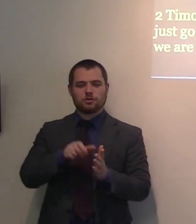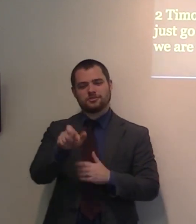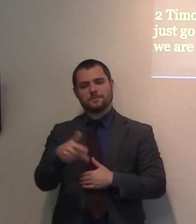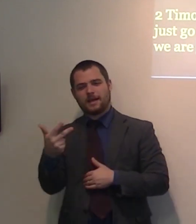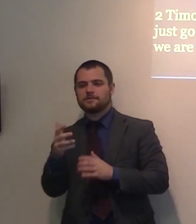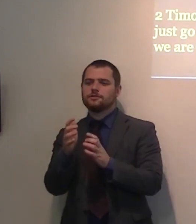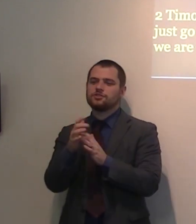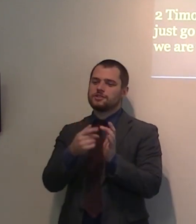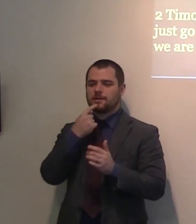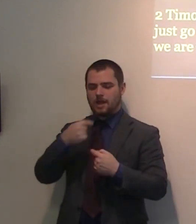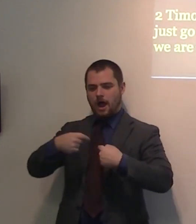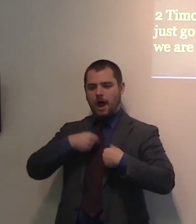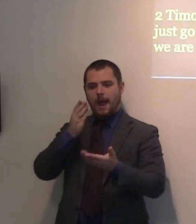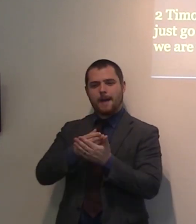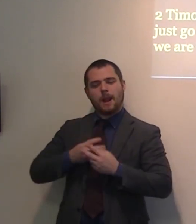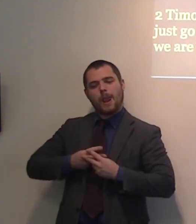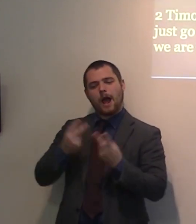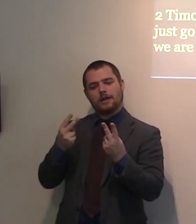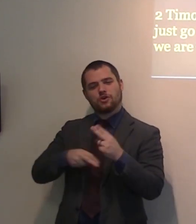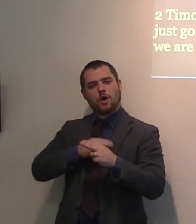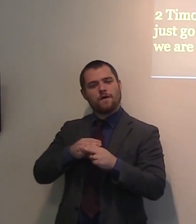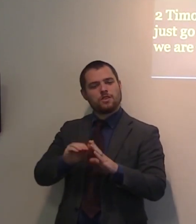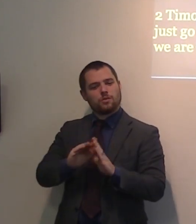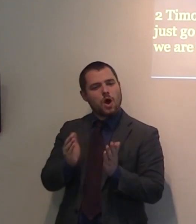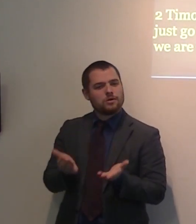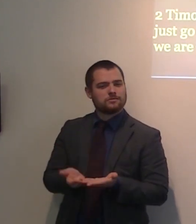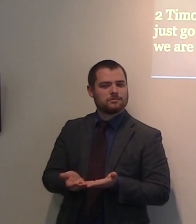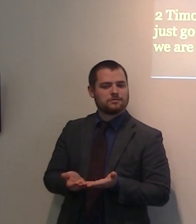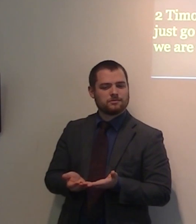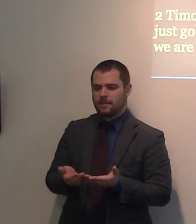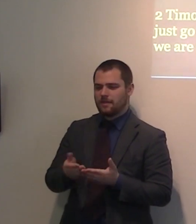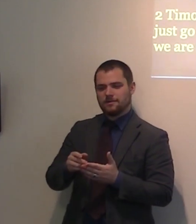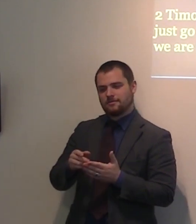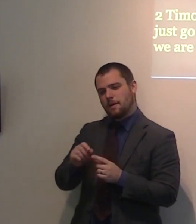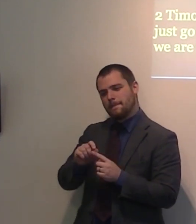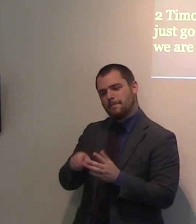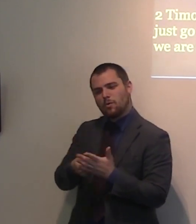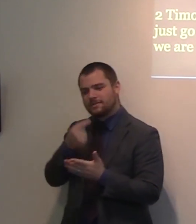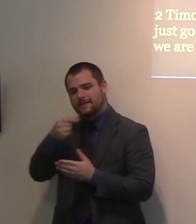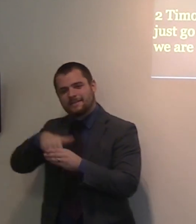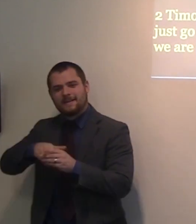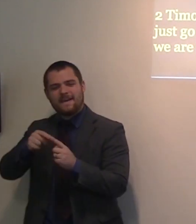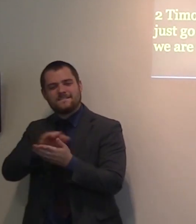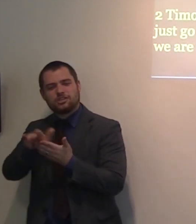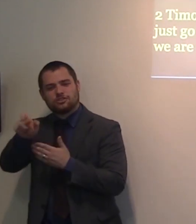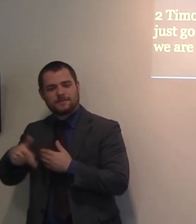of the world. And Paul says in Ephesians 5, 8, you are the children of light. So, in the same way, Christ actually is